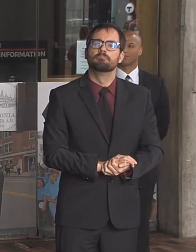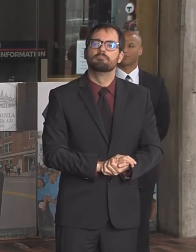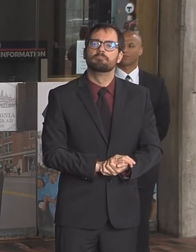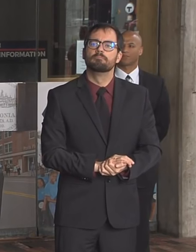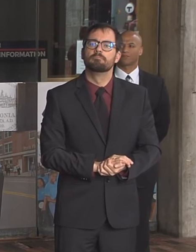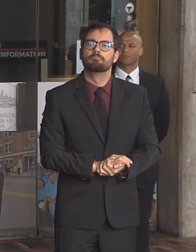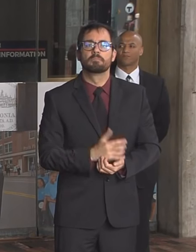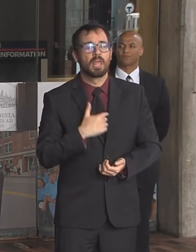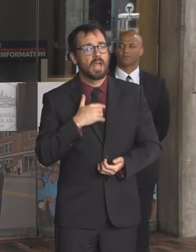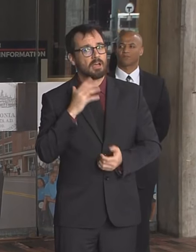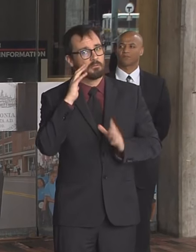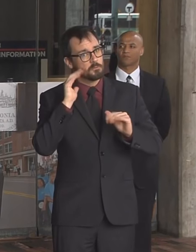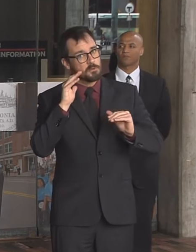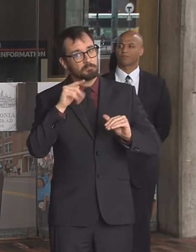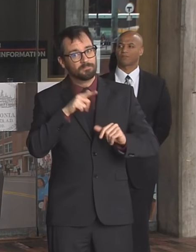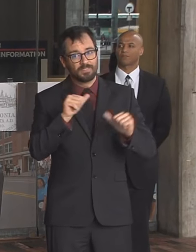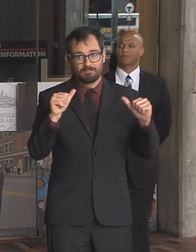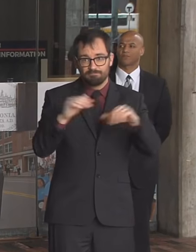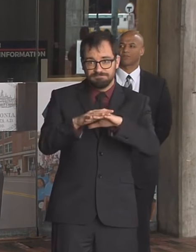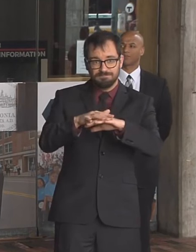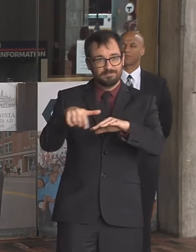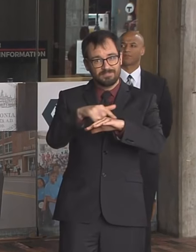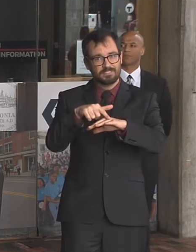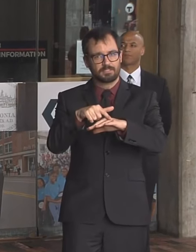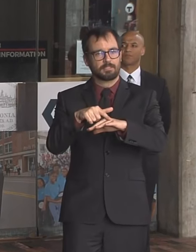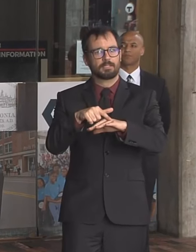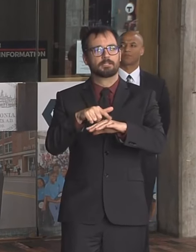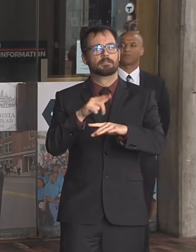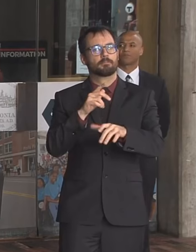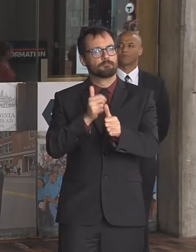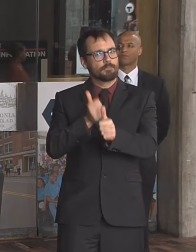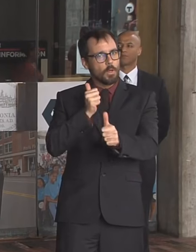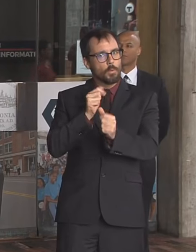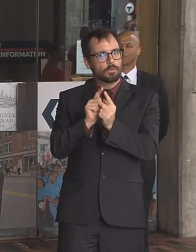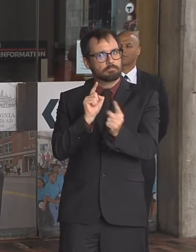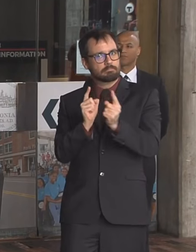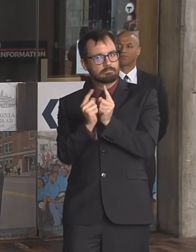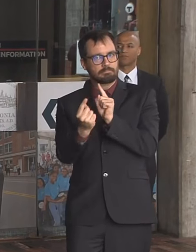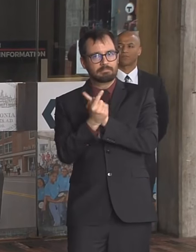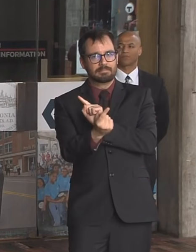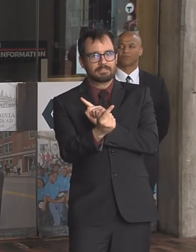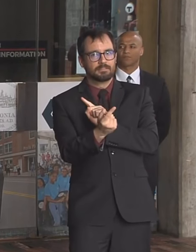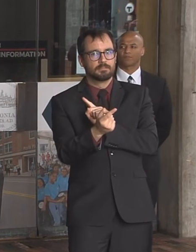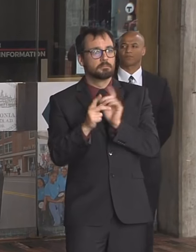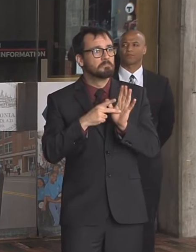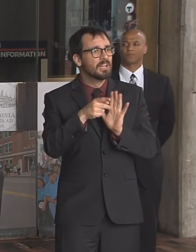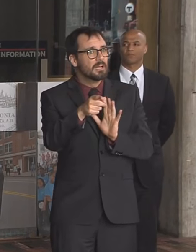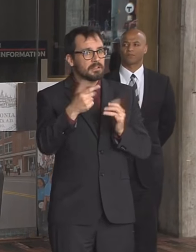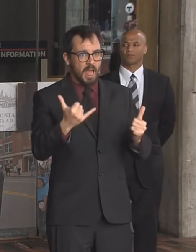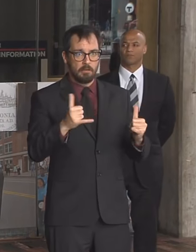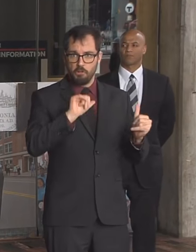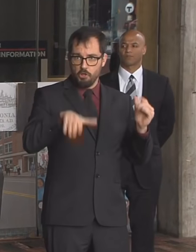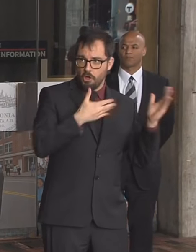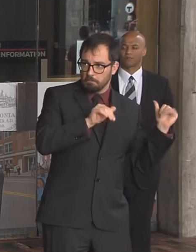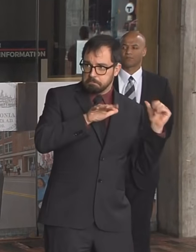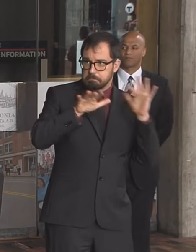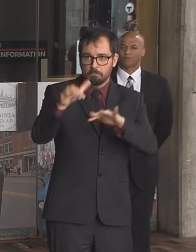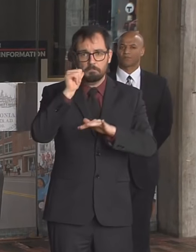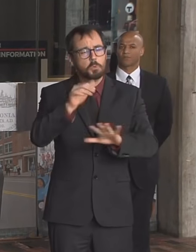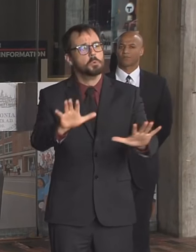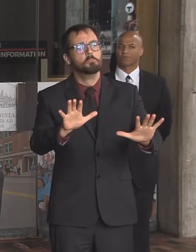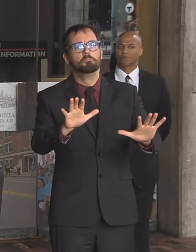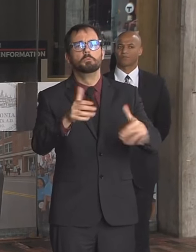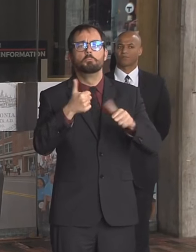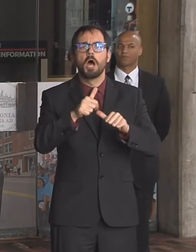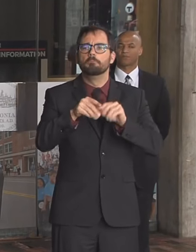days go on, everyone doesn't have to go shopping tomorrow morning. We can spread it out over the next several days. If you have any issues